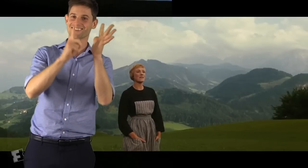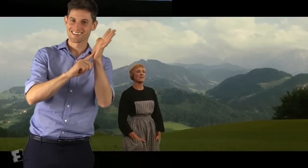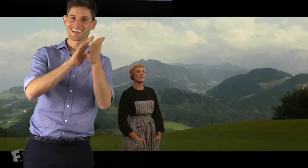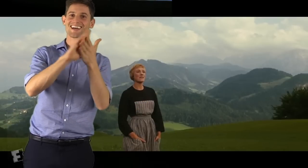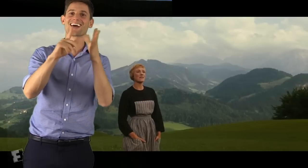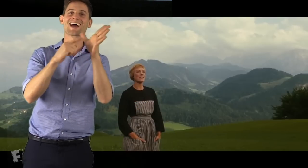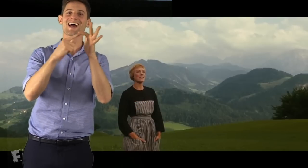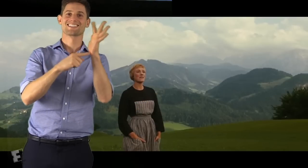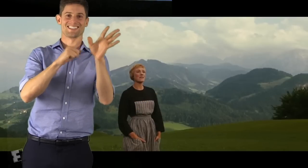The